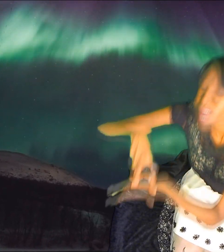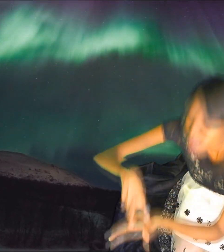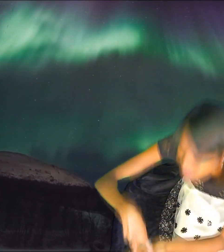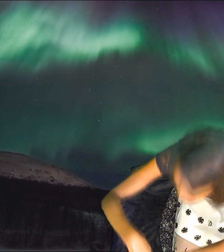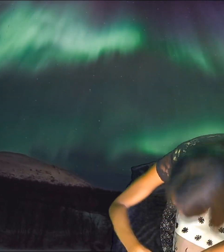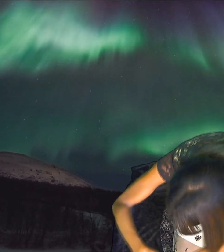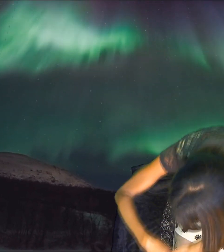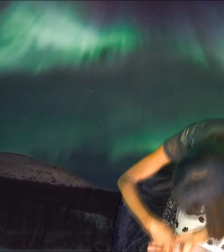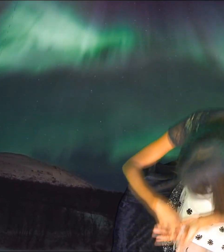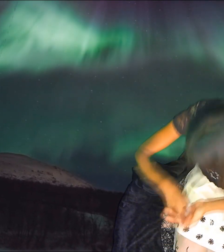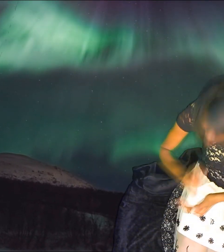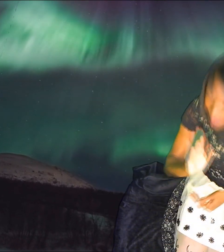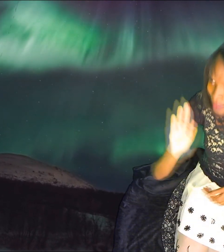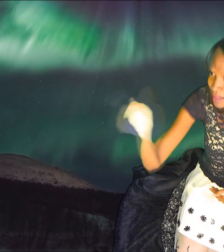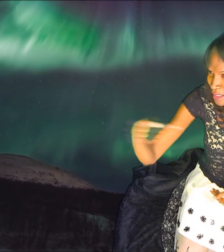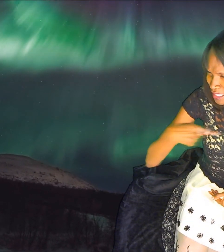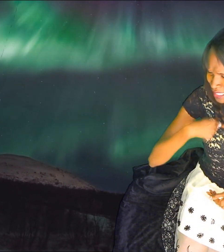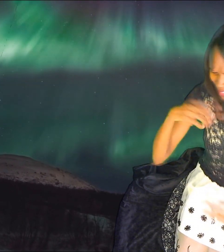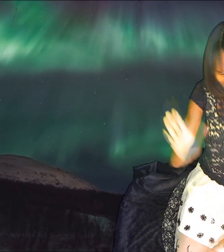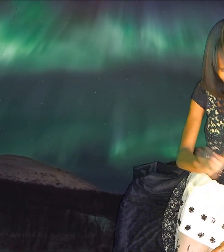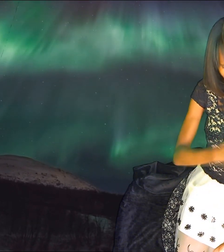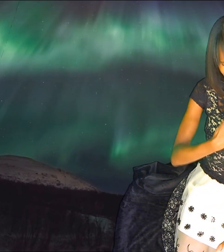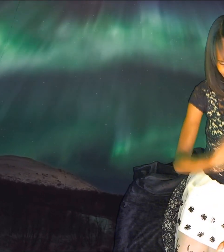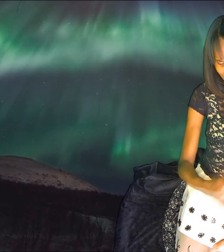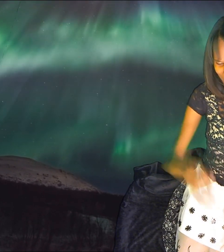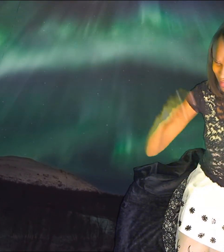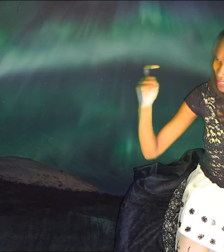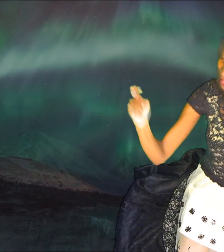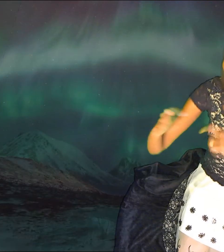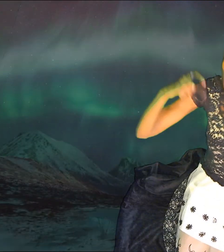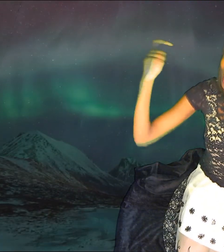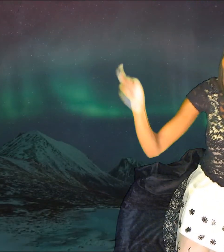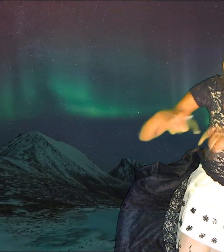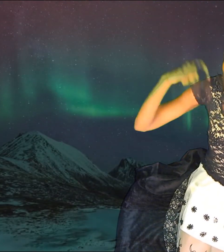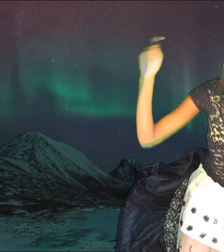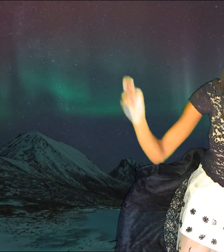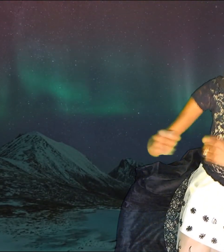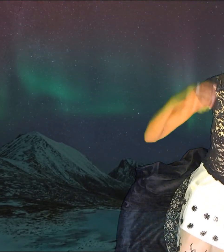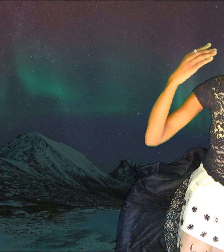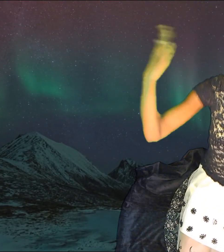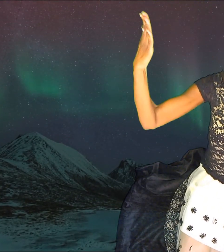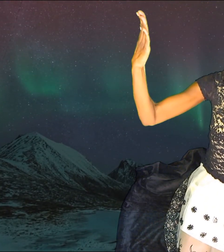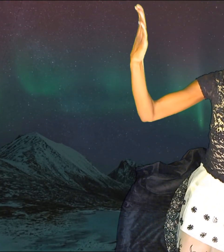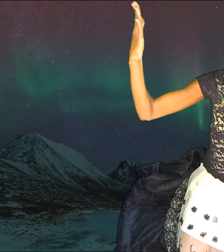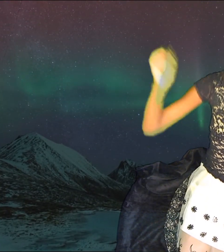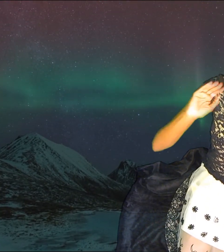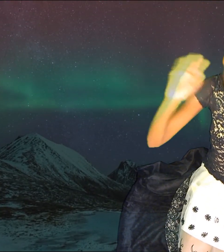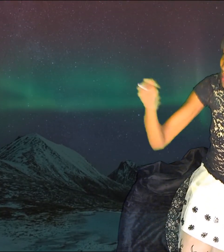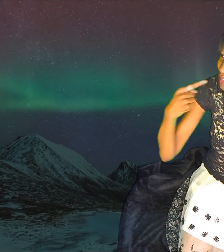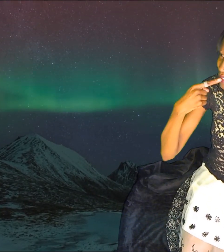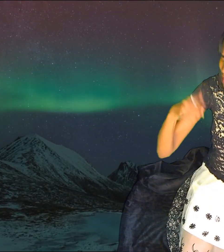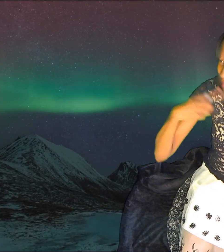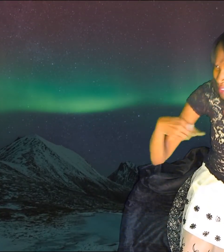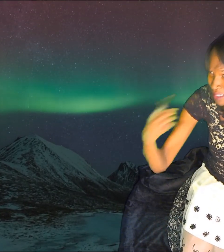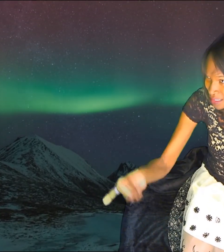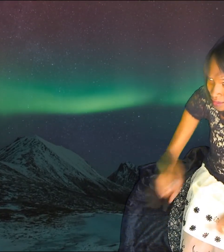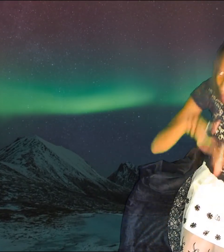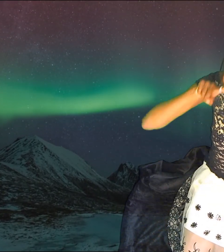fall? Will I sing hallelujah? Will I be able to speak